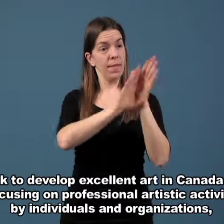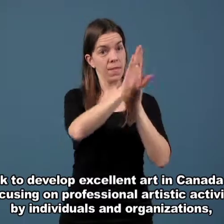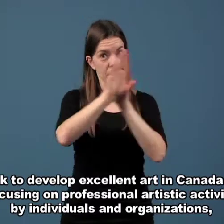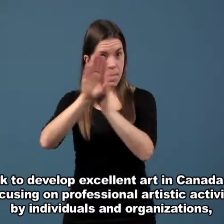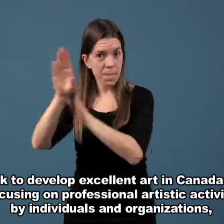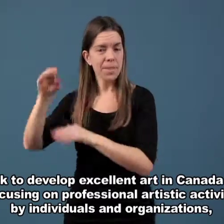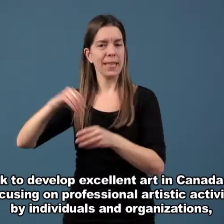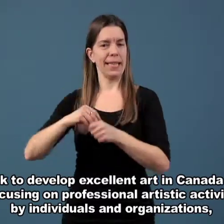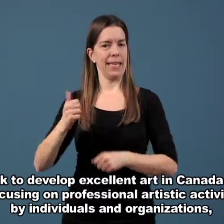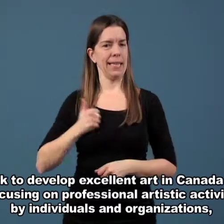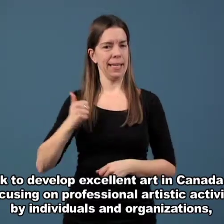and organizations.